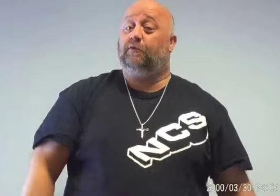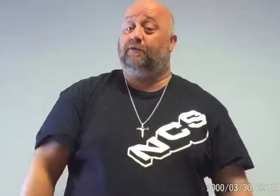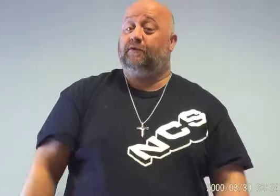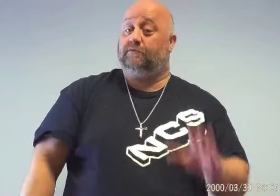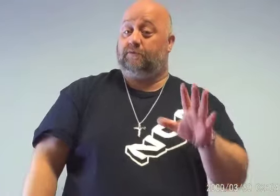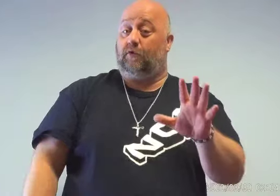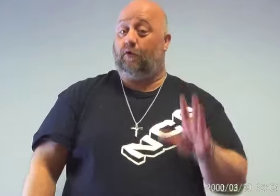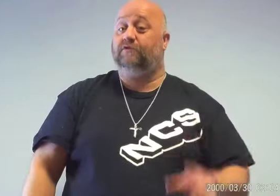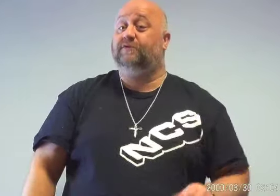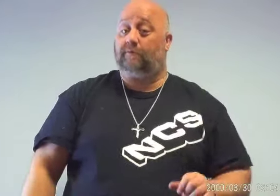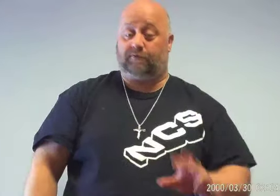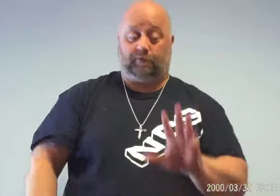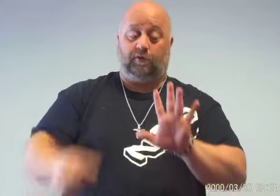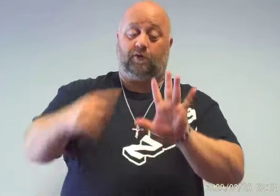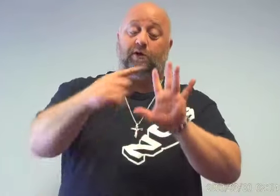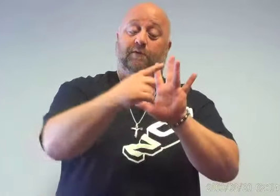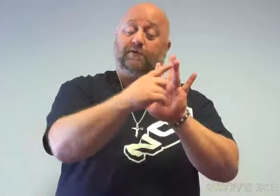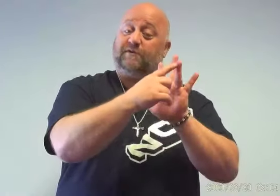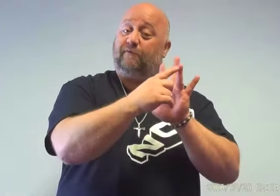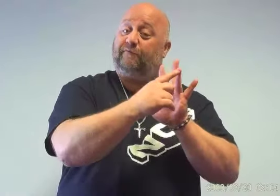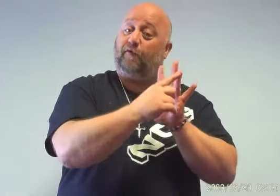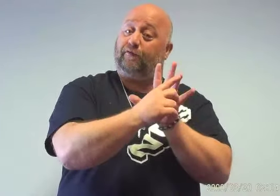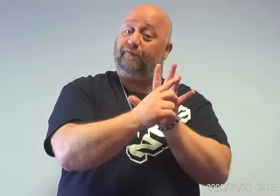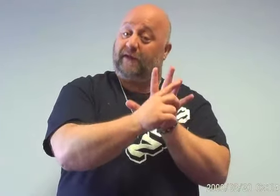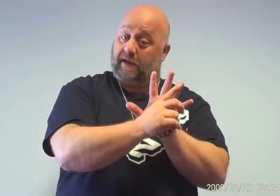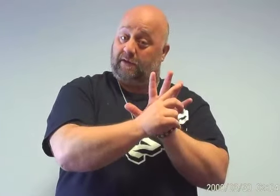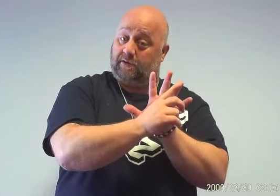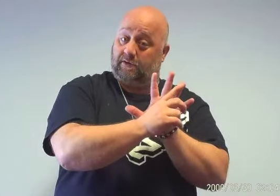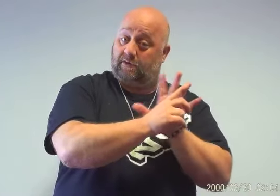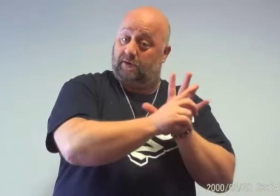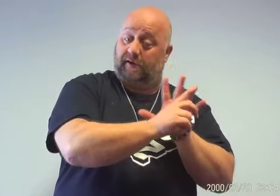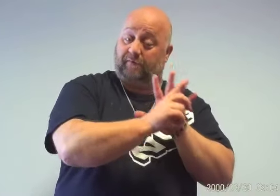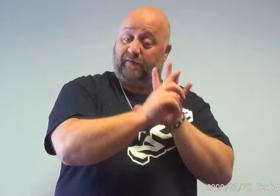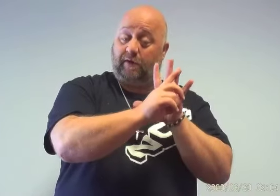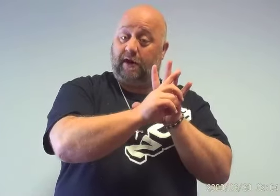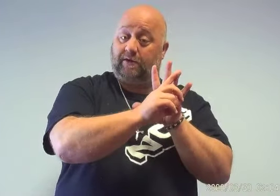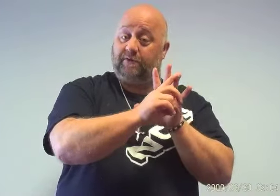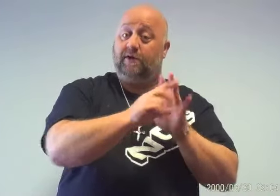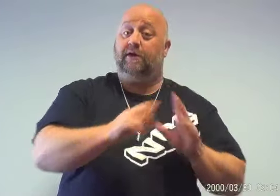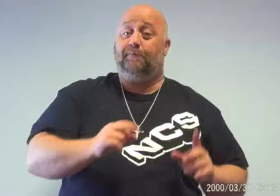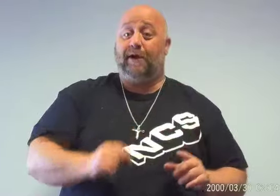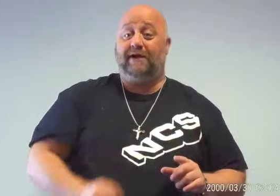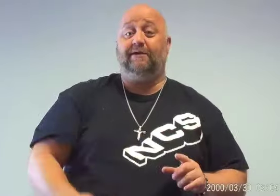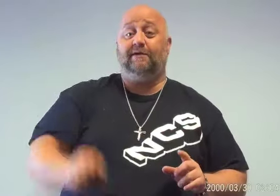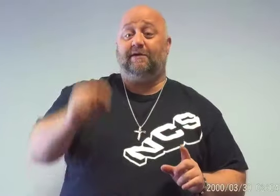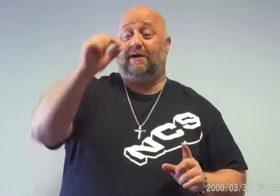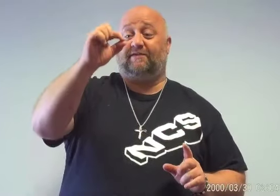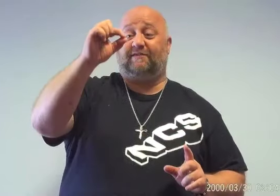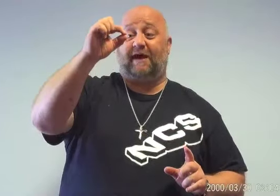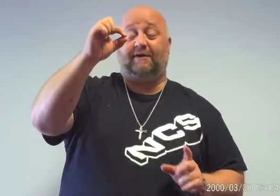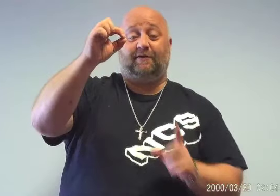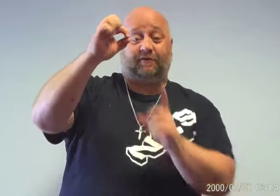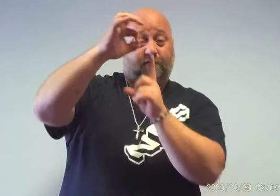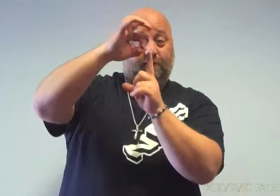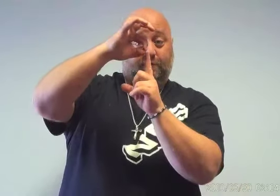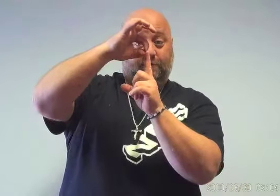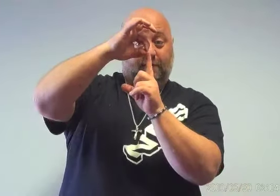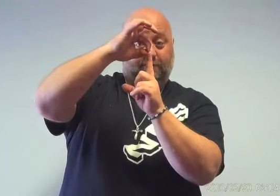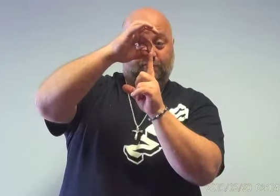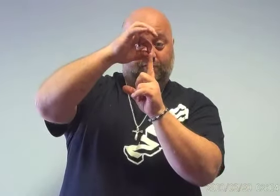with O, start with O, which is our fourth finger, and our vowel hand. P is a tiny little circle at the top